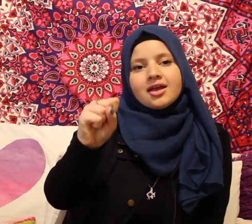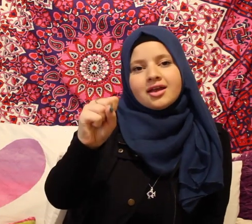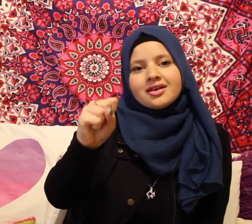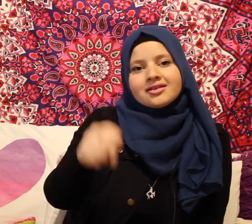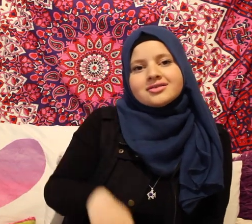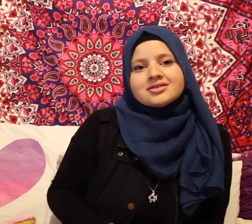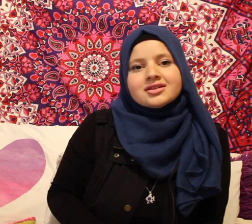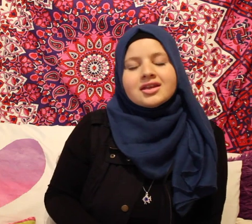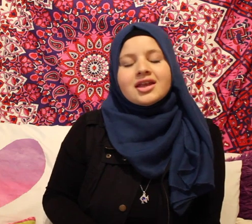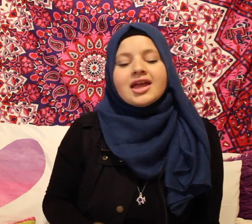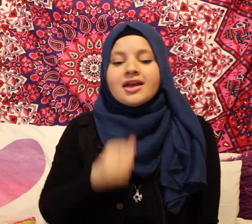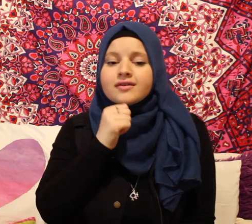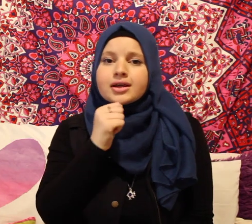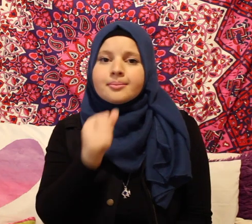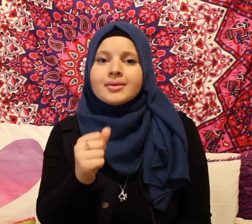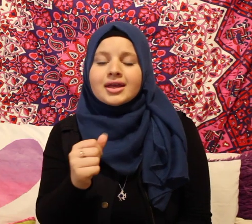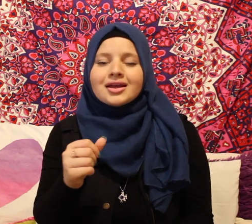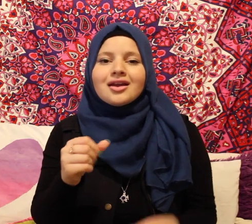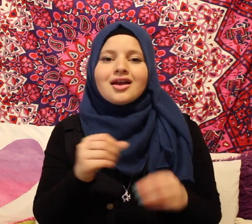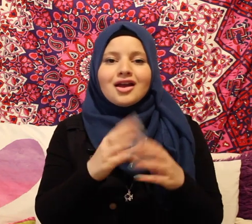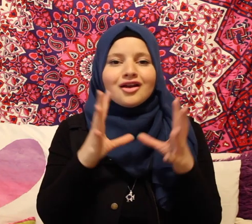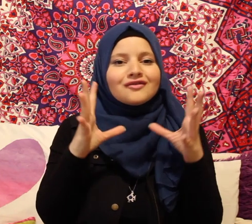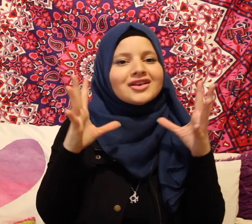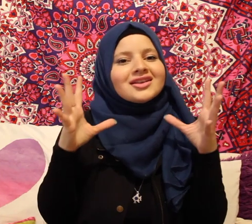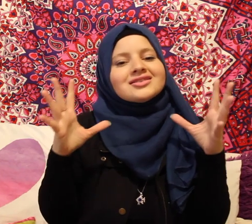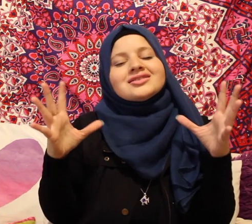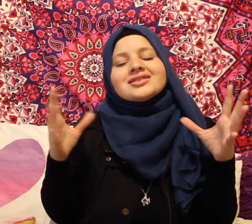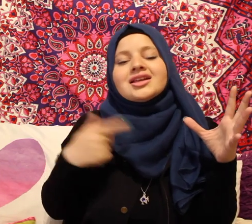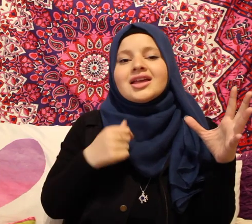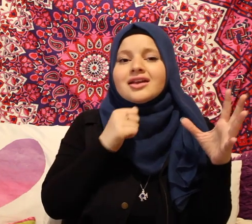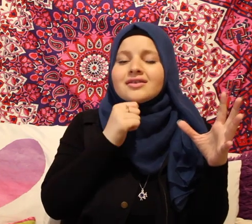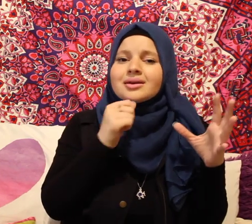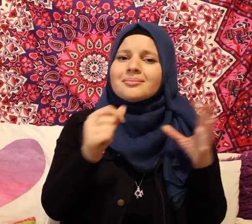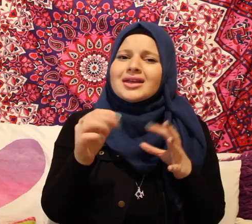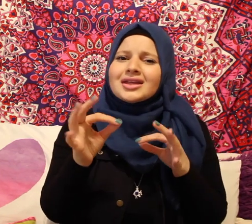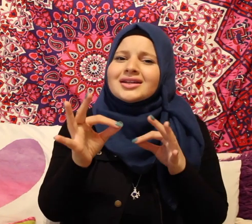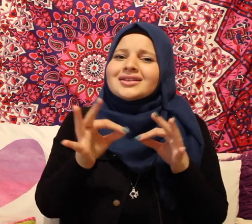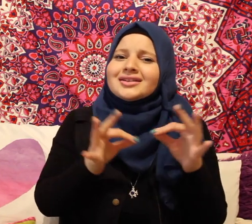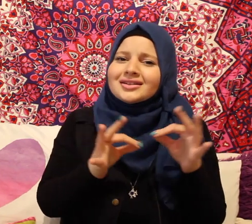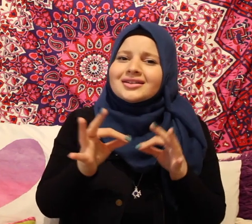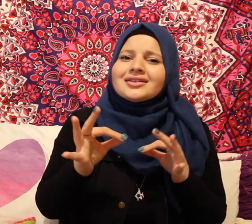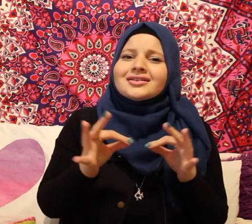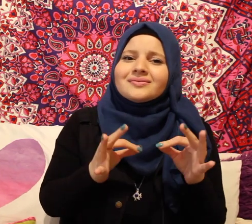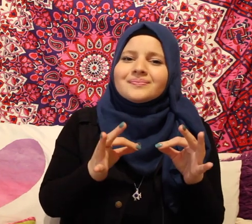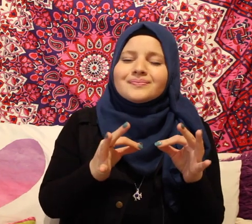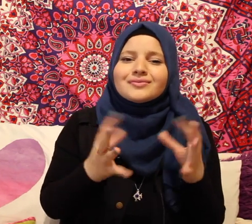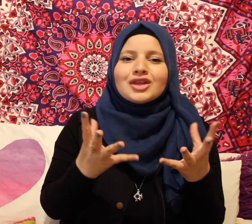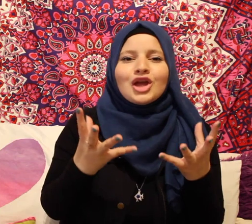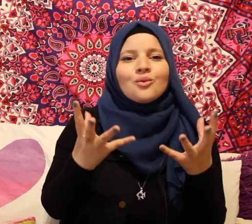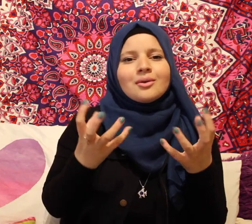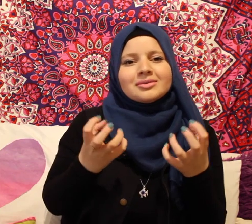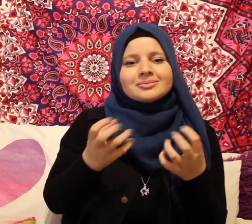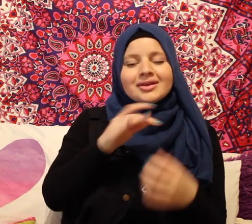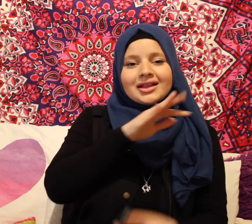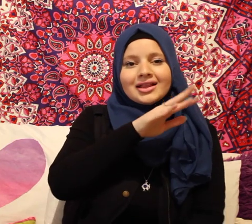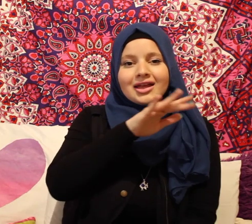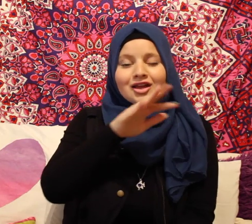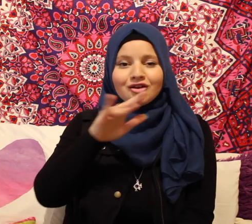-D-S Haven't I made it obvious? Haven't I made it clear? Want me to spell it